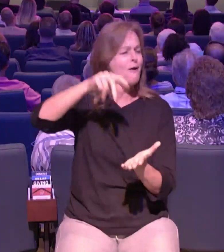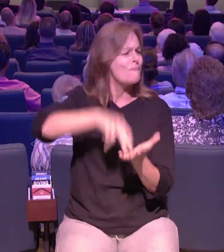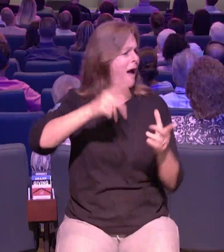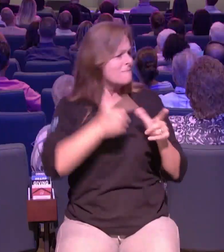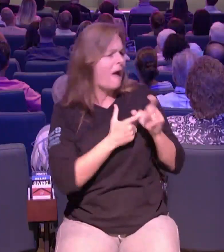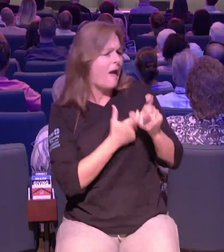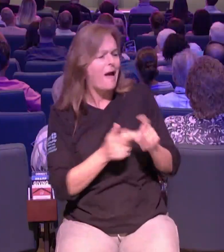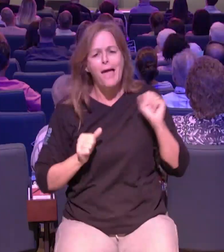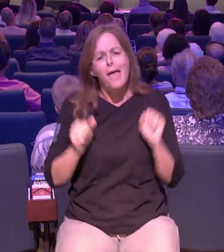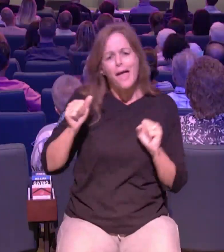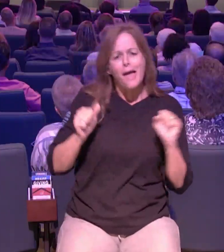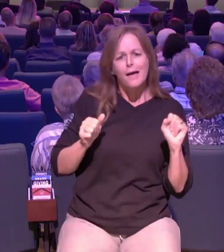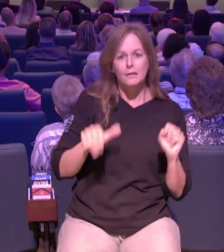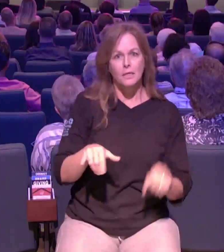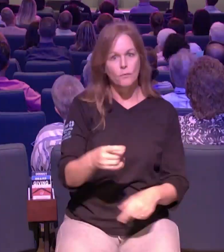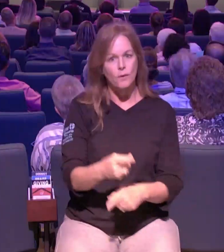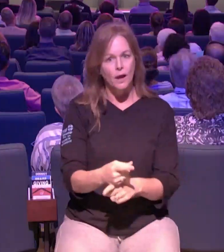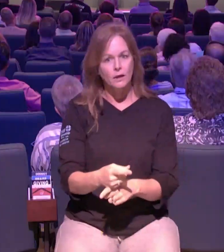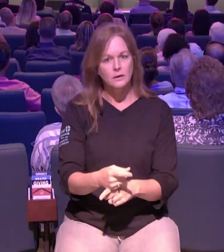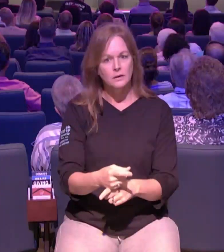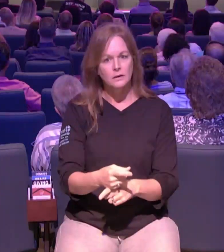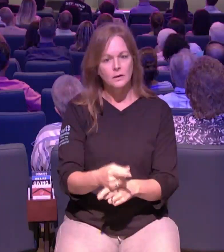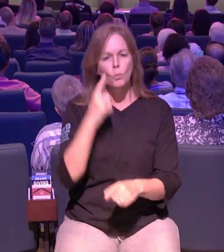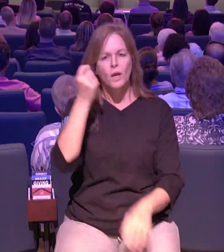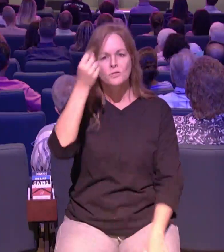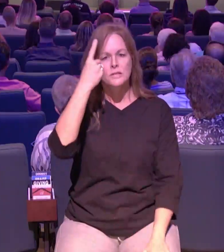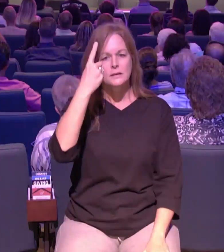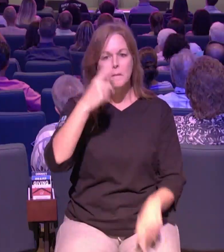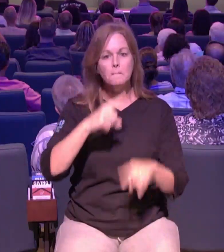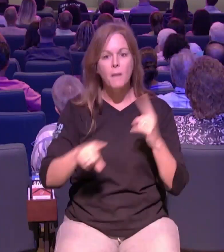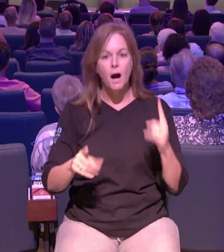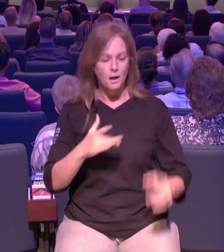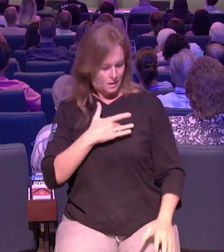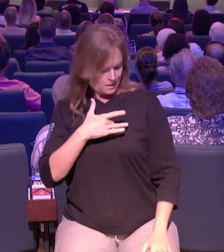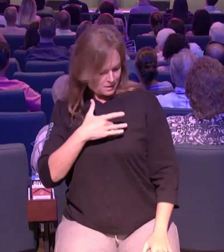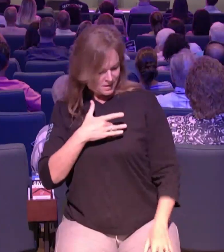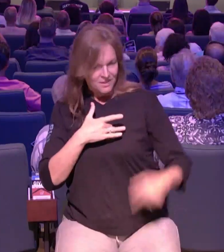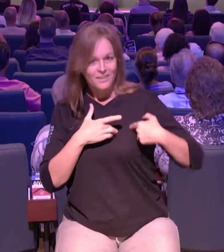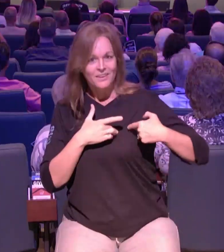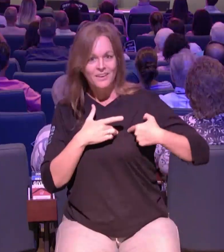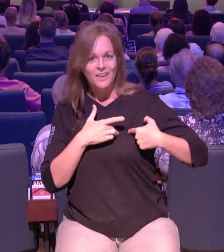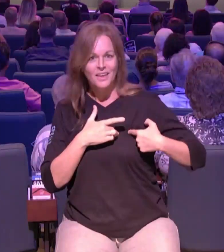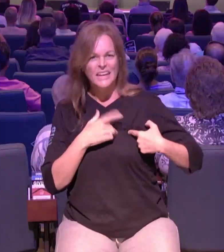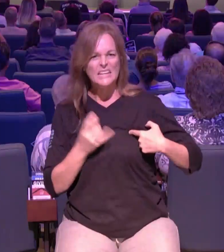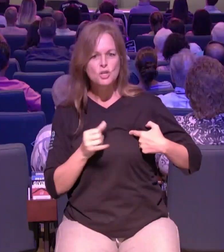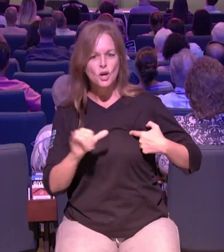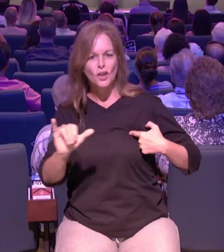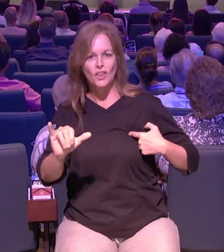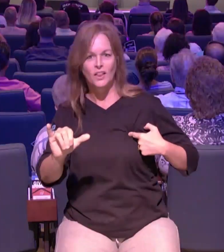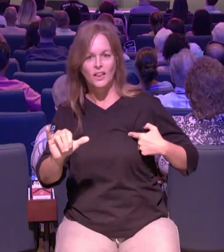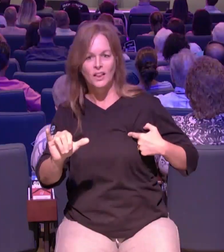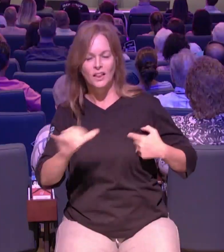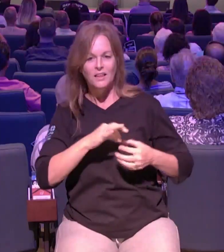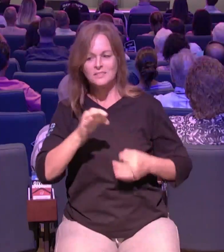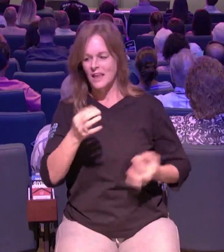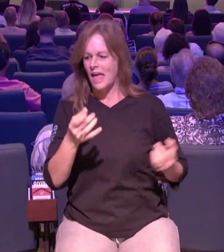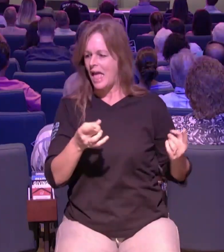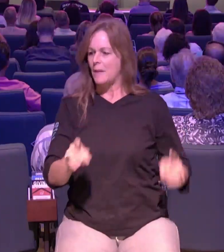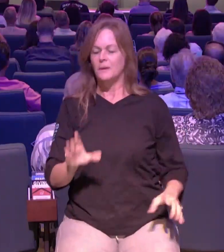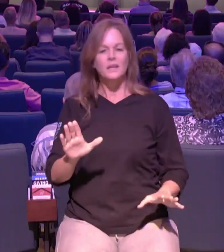that but what is unseen is more important than what is seen what is unseen is eternal what is unseen is this restoration of that man's